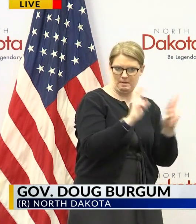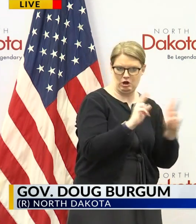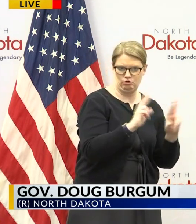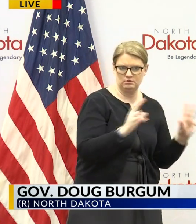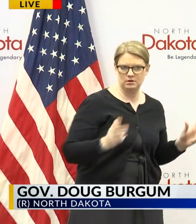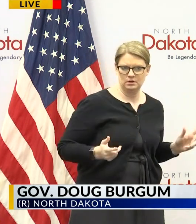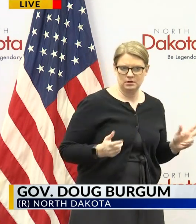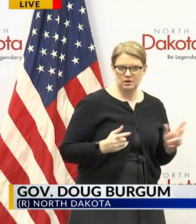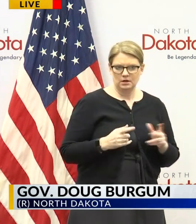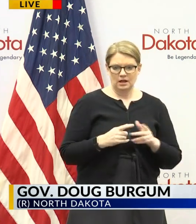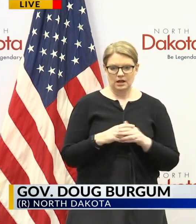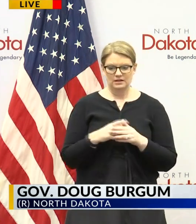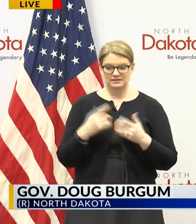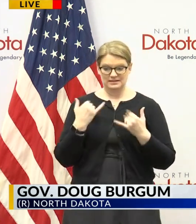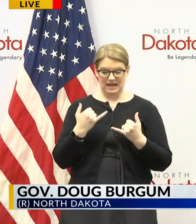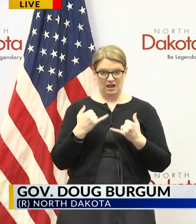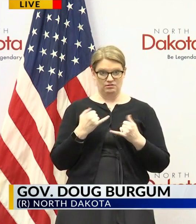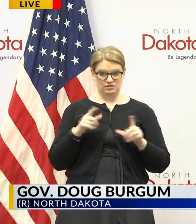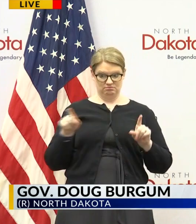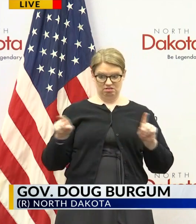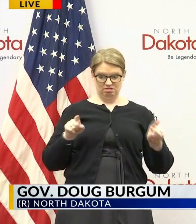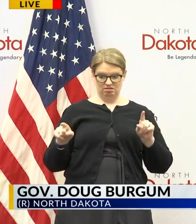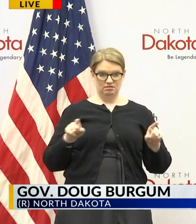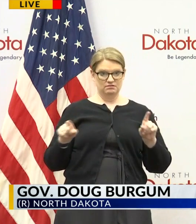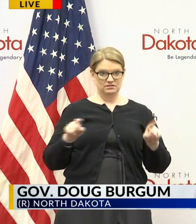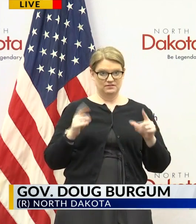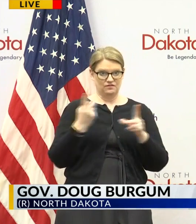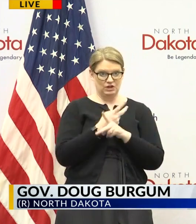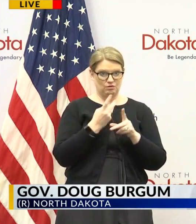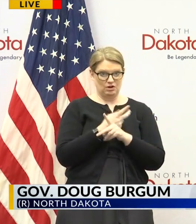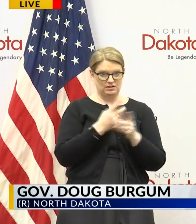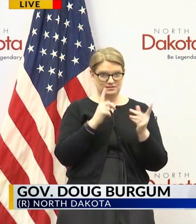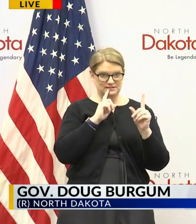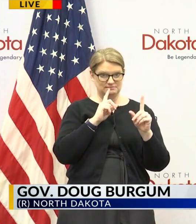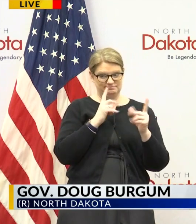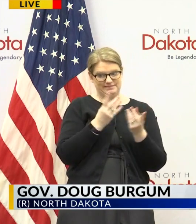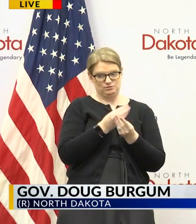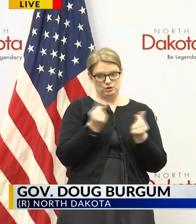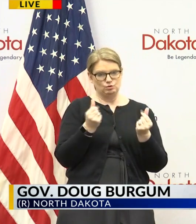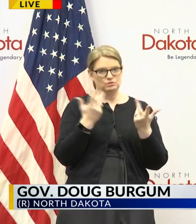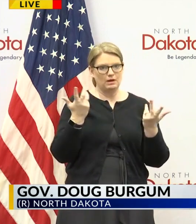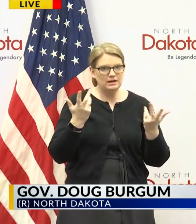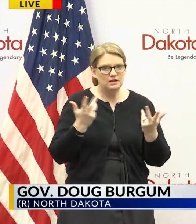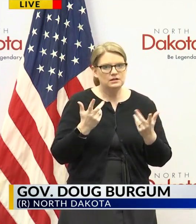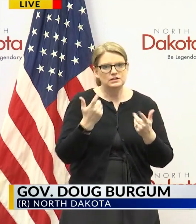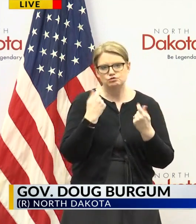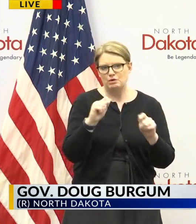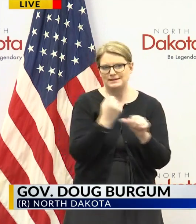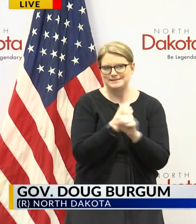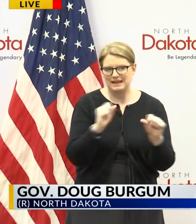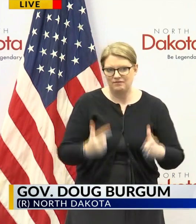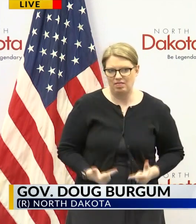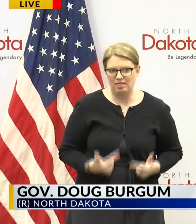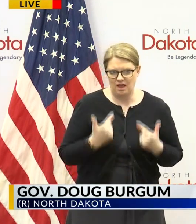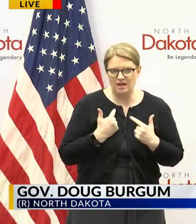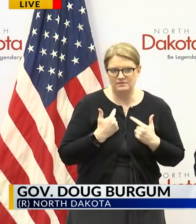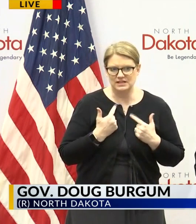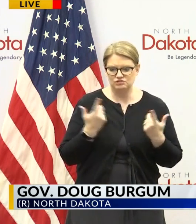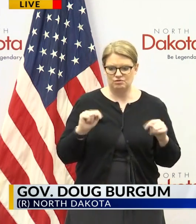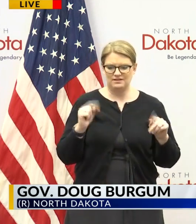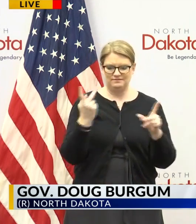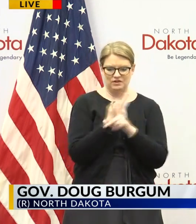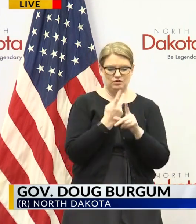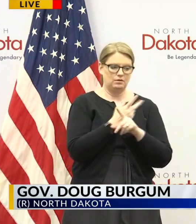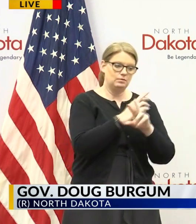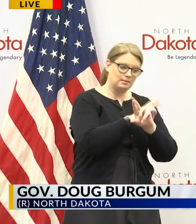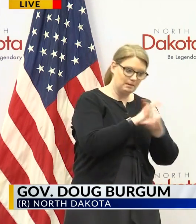strategy for working both sides of this is to save lives and so again as we've said multiple times this week this